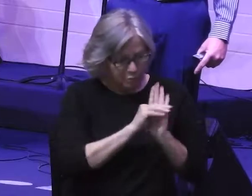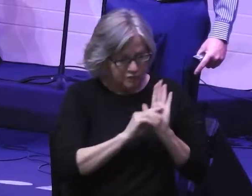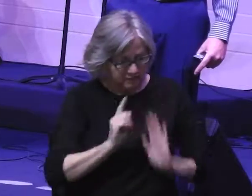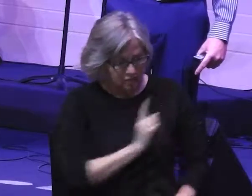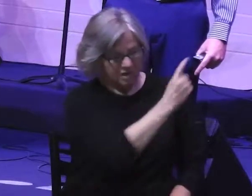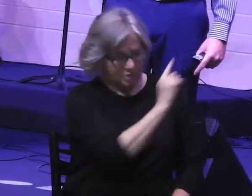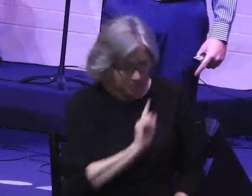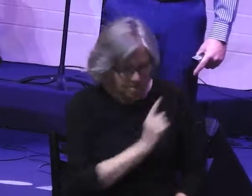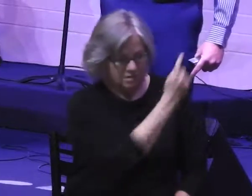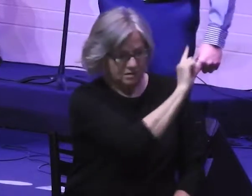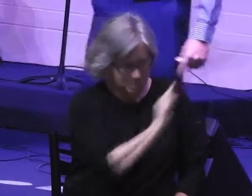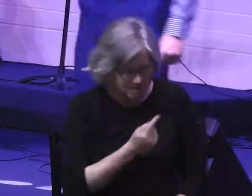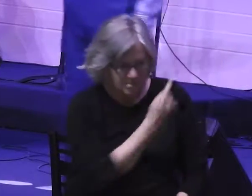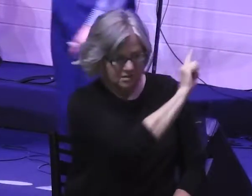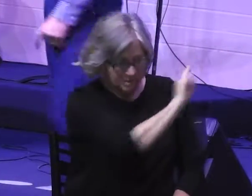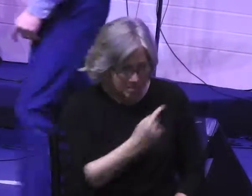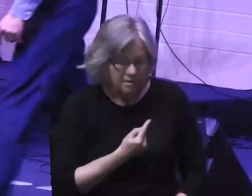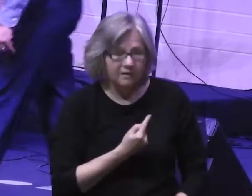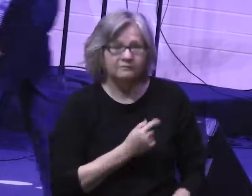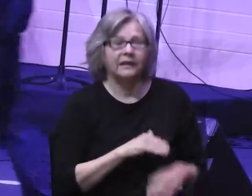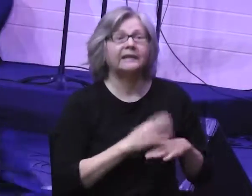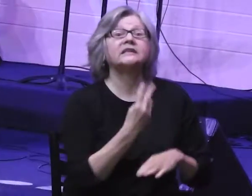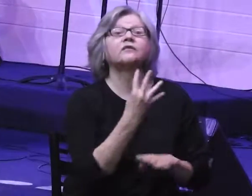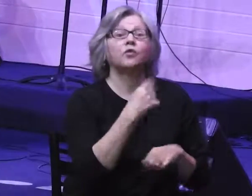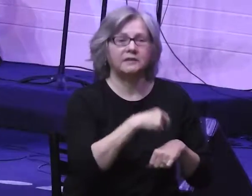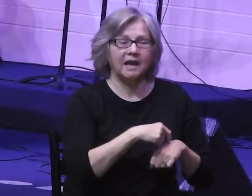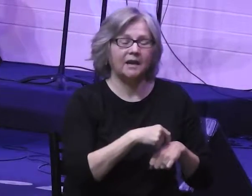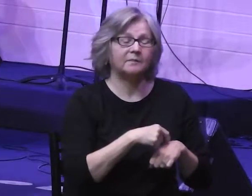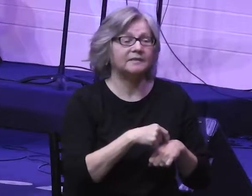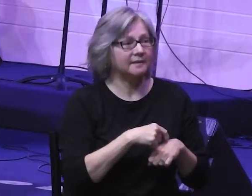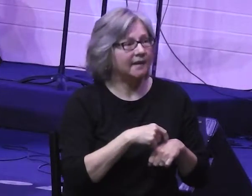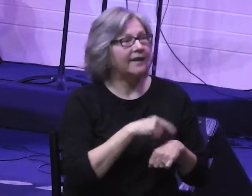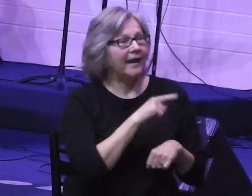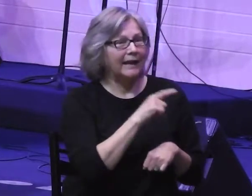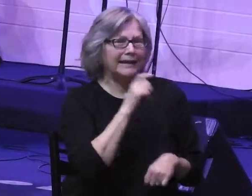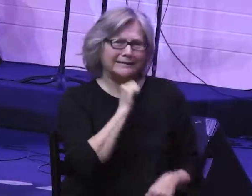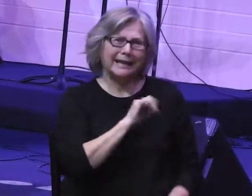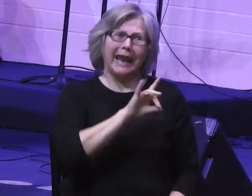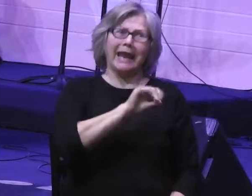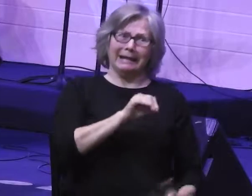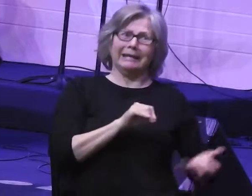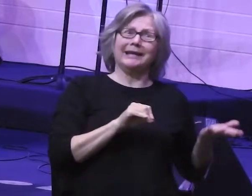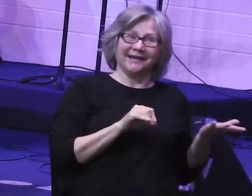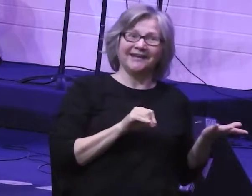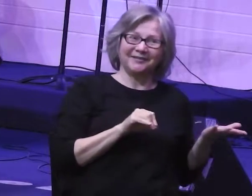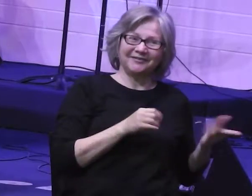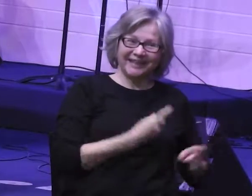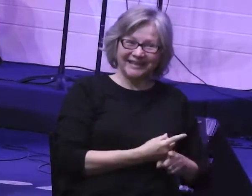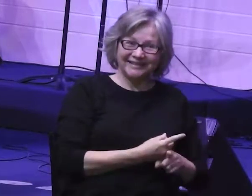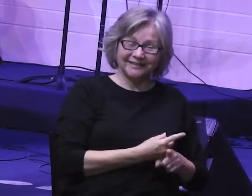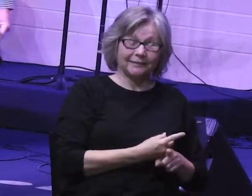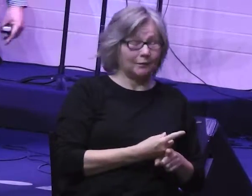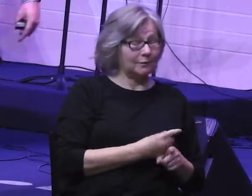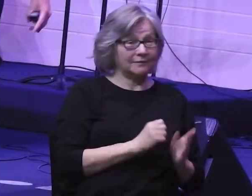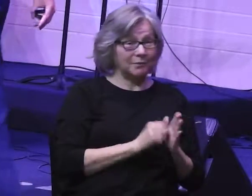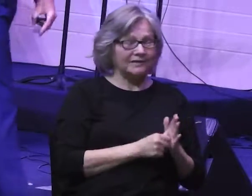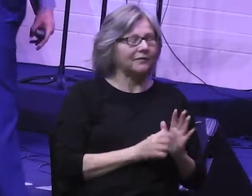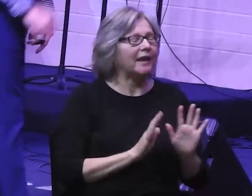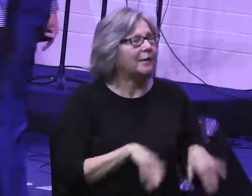this mountain. He does it at least four times, which is pretty impressive for a guy who's now past the age of 80, all right?